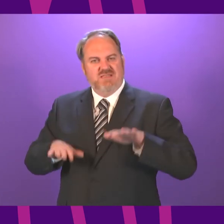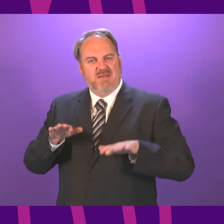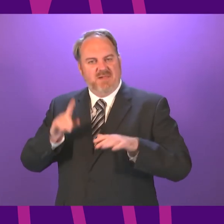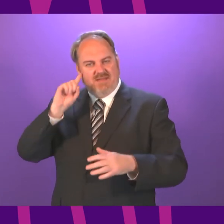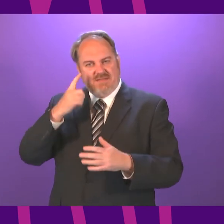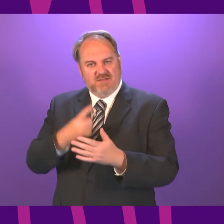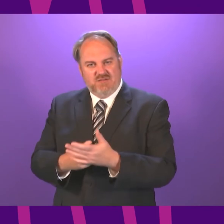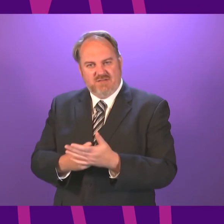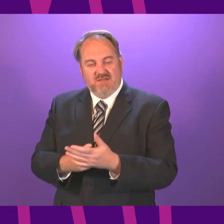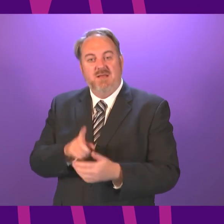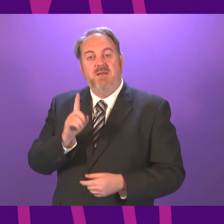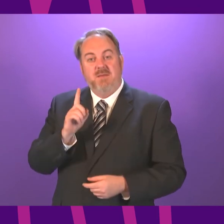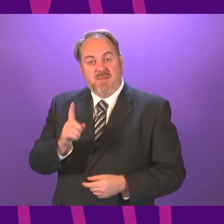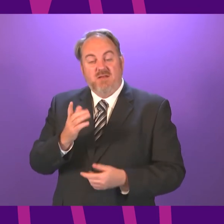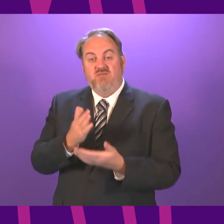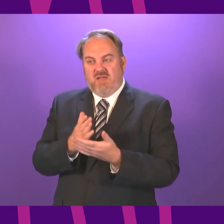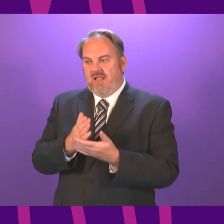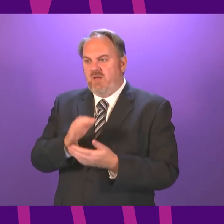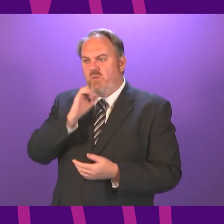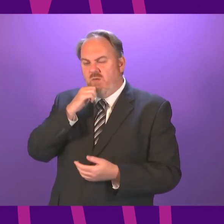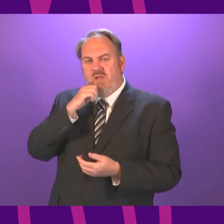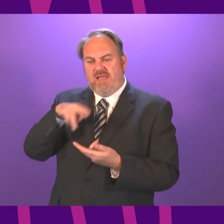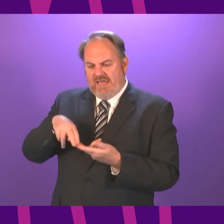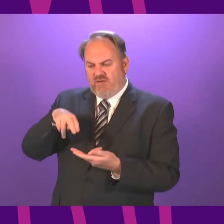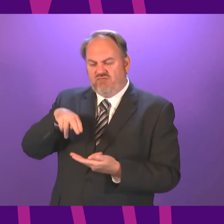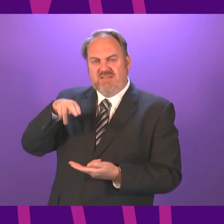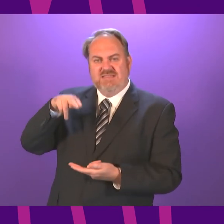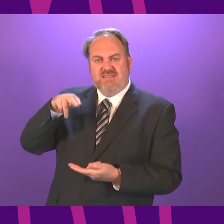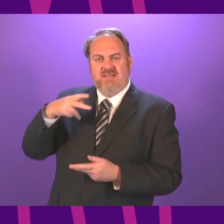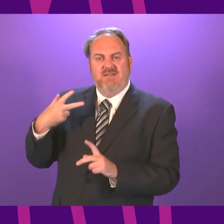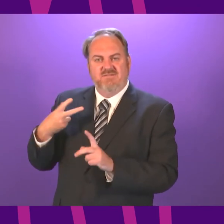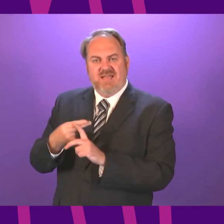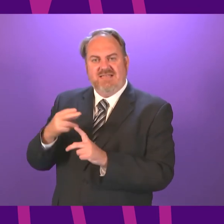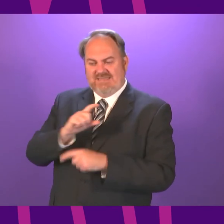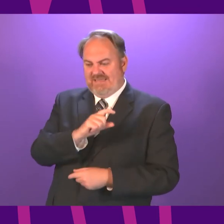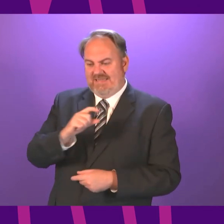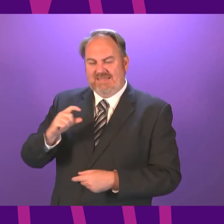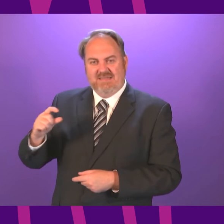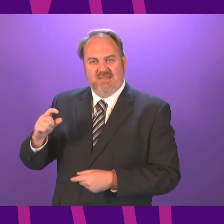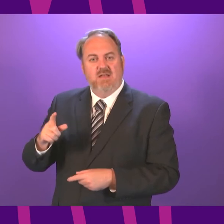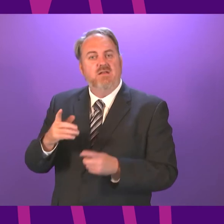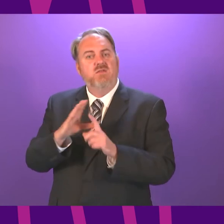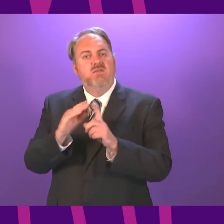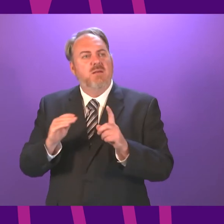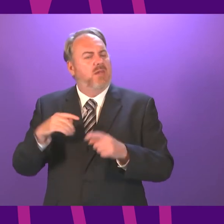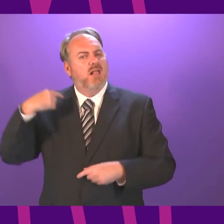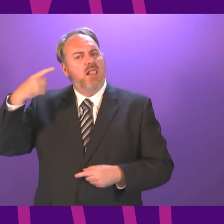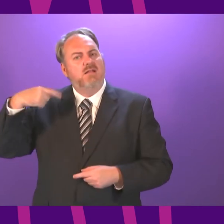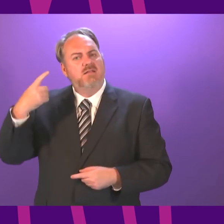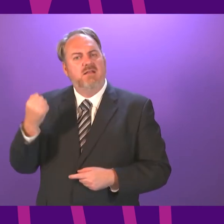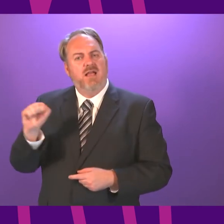If the supplies allow, we will ramp that up much faster if we can. Can we look to replicate what's happened in London, for example, where we have